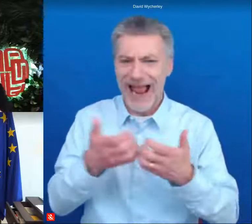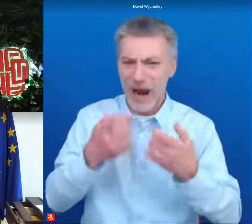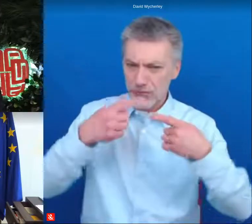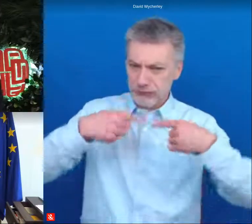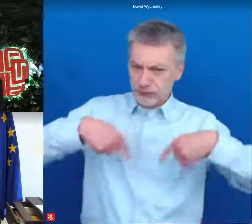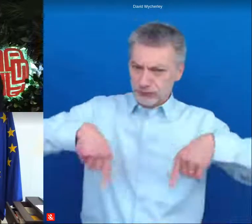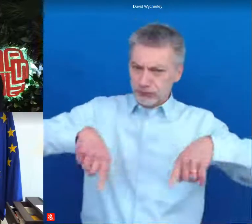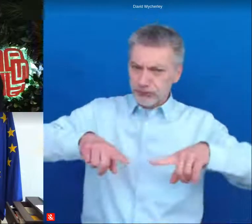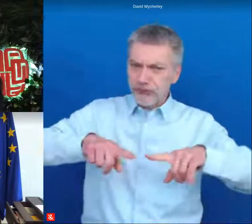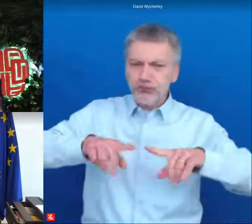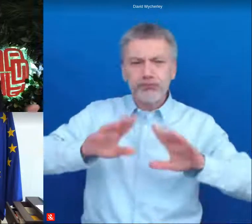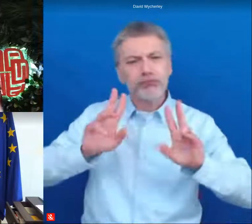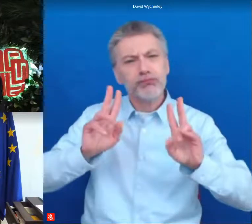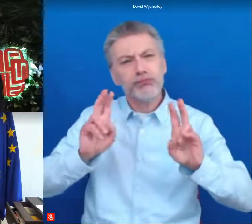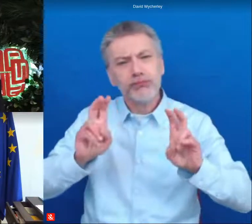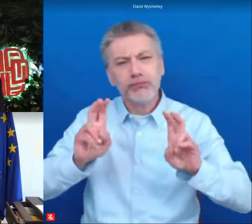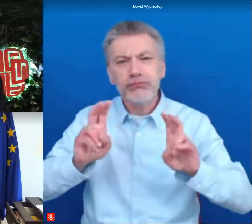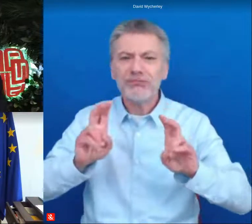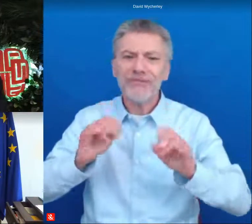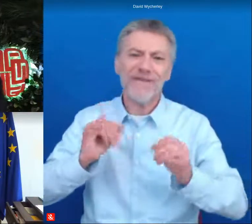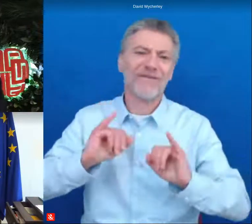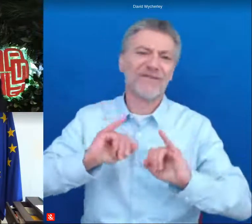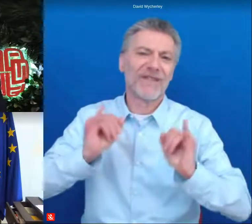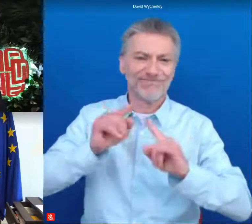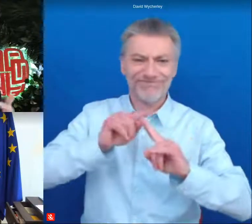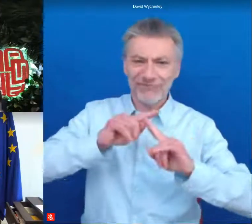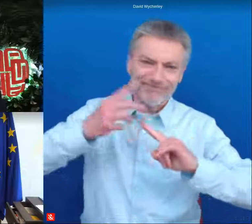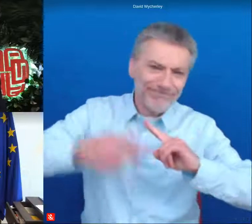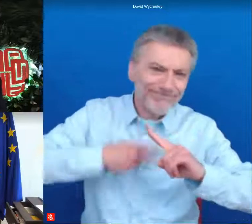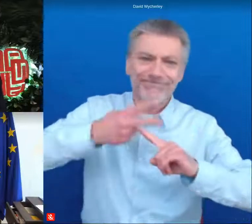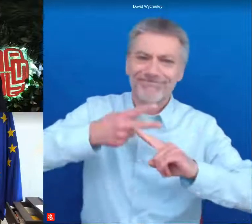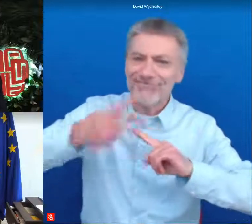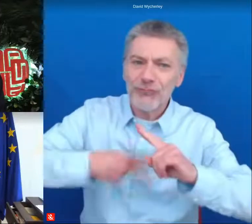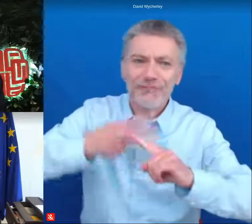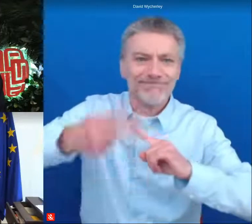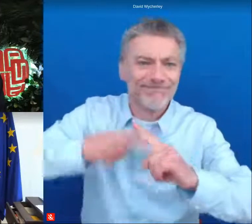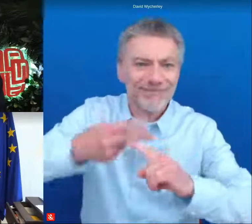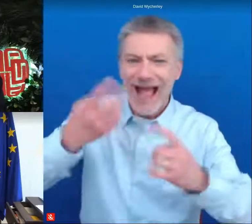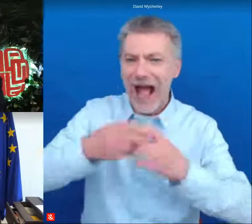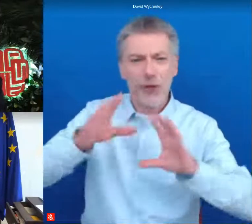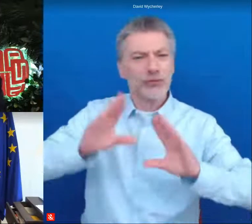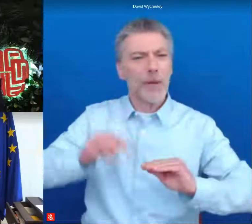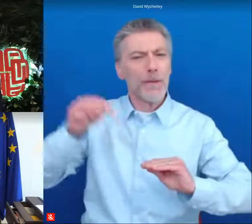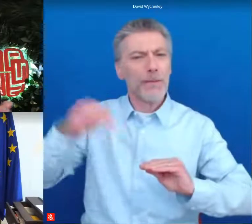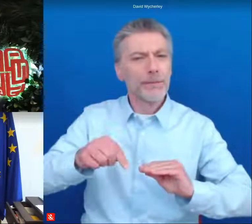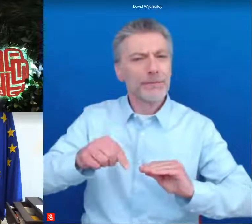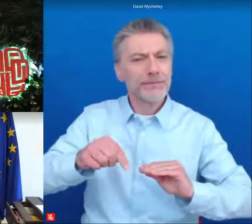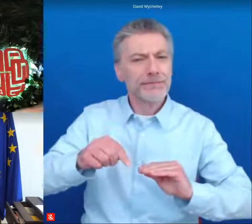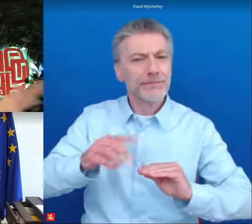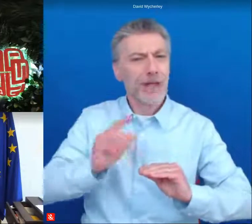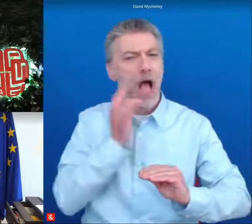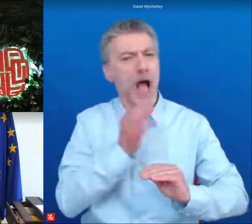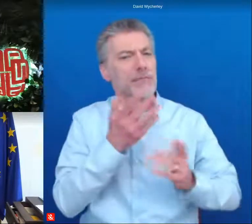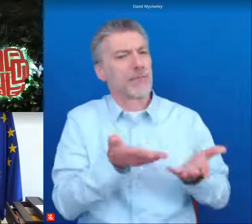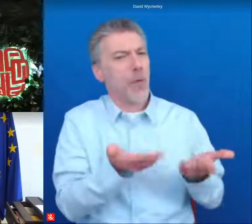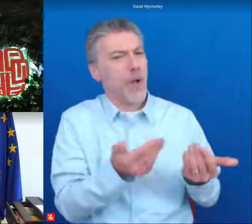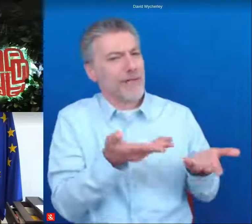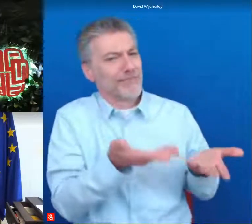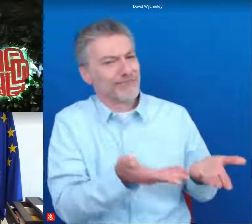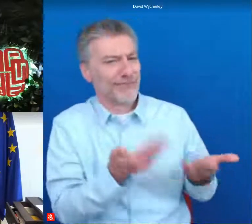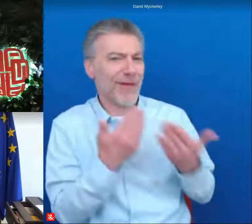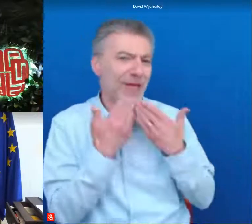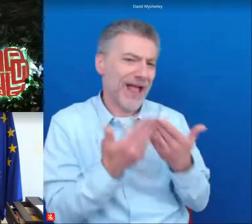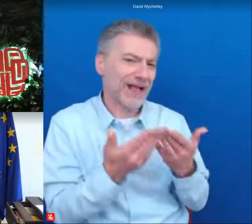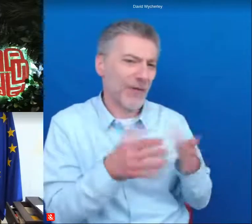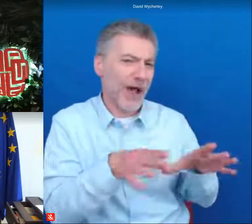let's say break this vicious circle um so i don't want to talk more time from you uh commissioner uh welcome thanks so much for